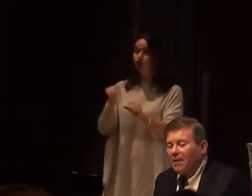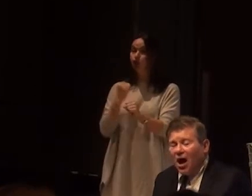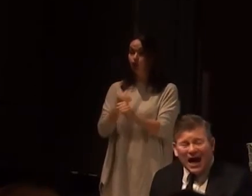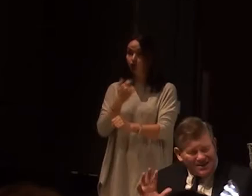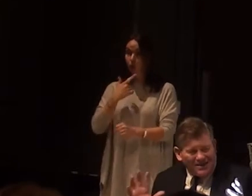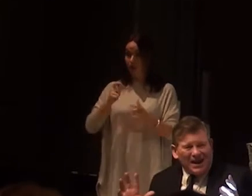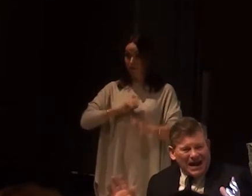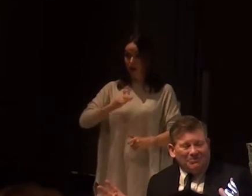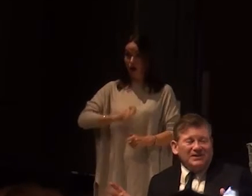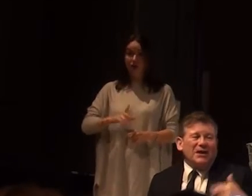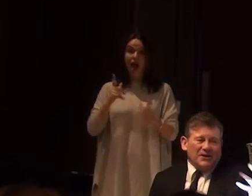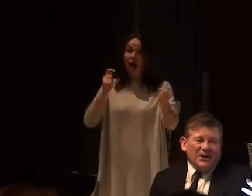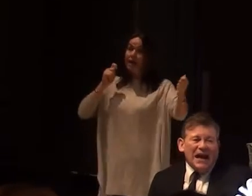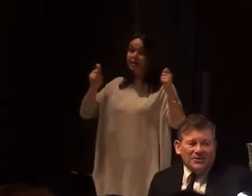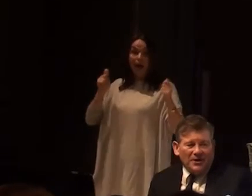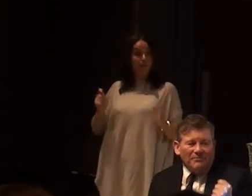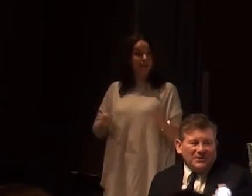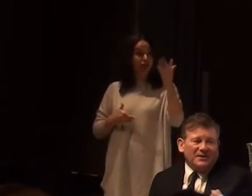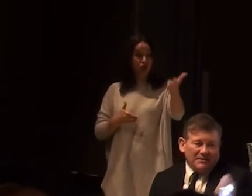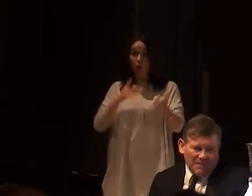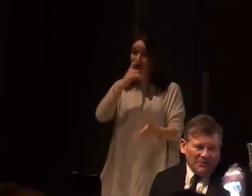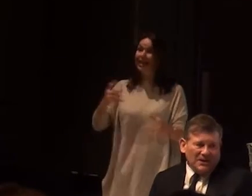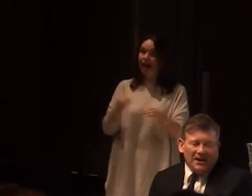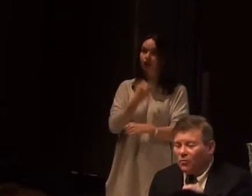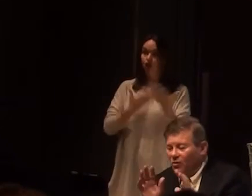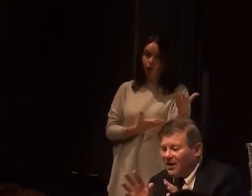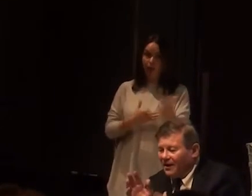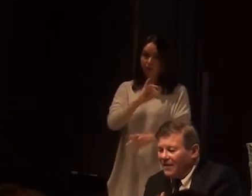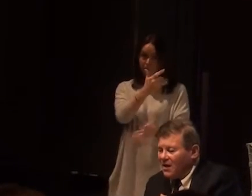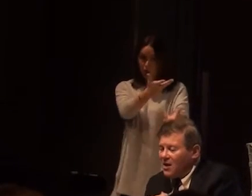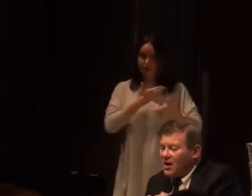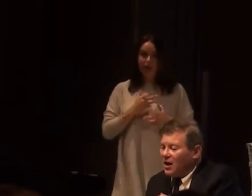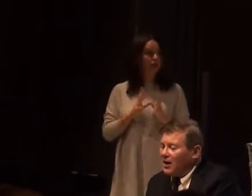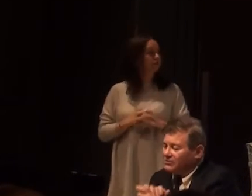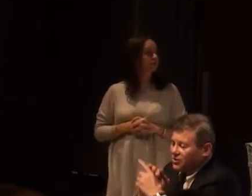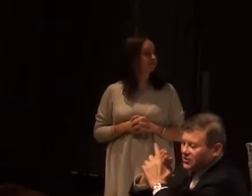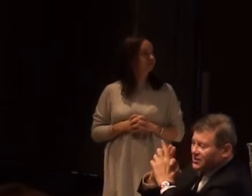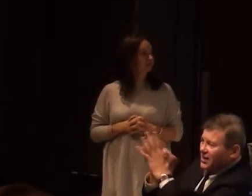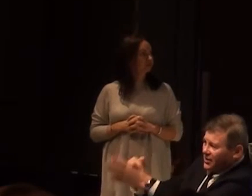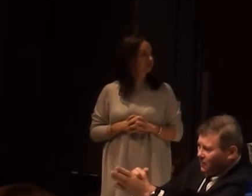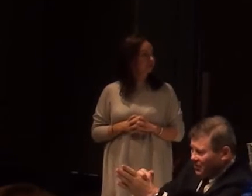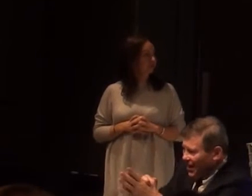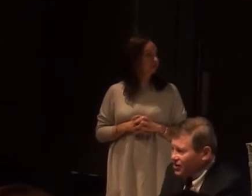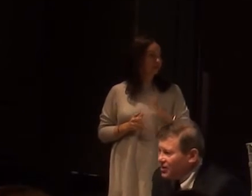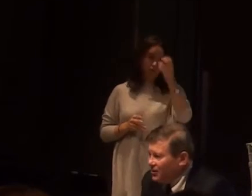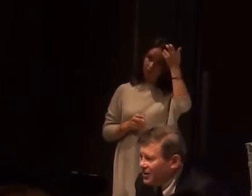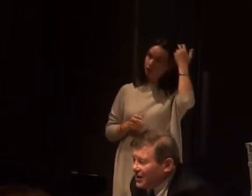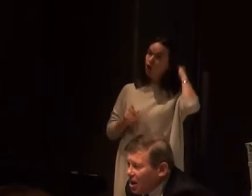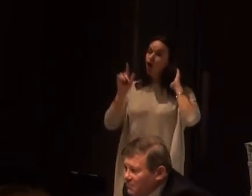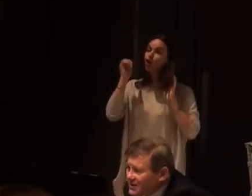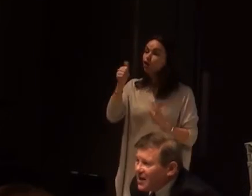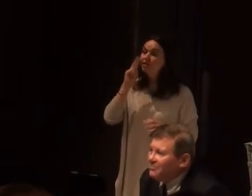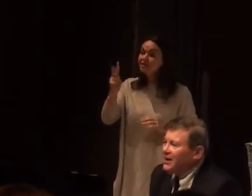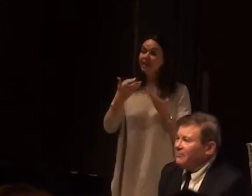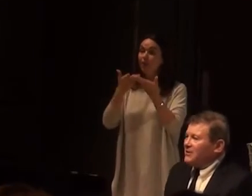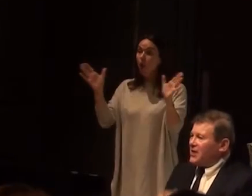a part. And adapted so he can do it. Which I think maybe we can hear more about. It was good to see your production at the